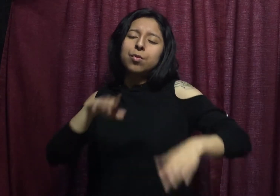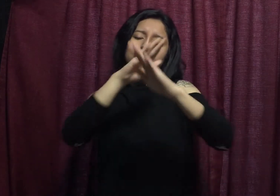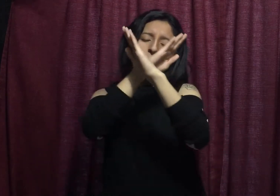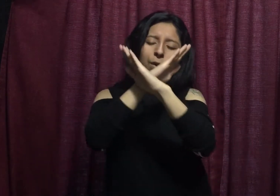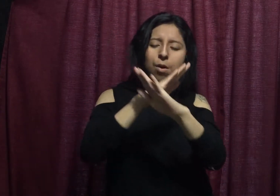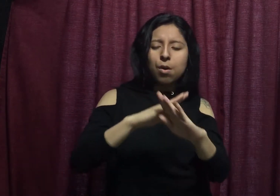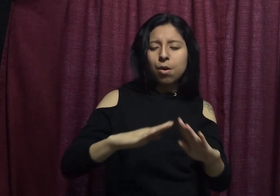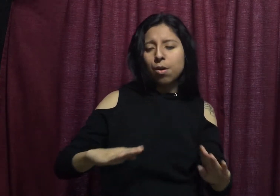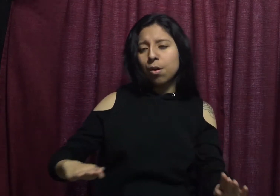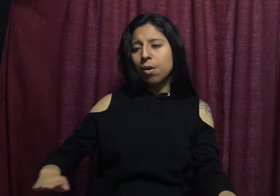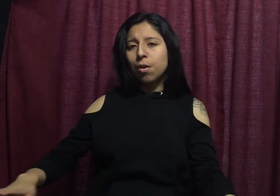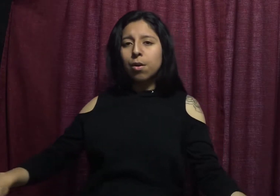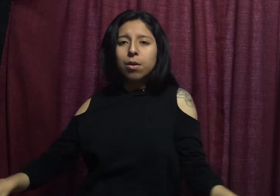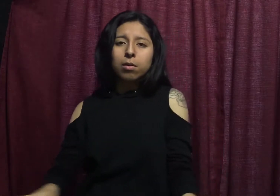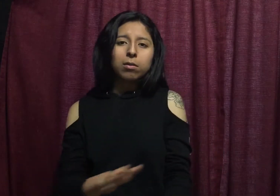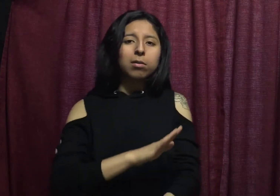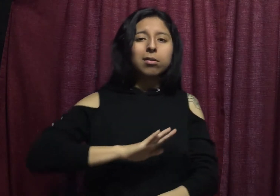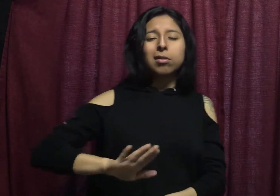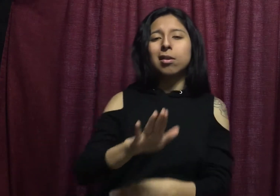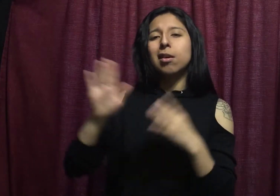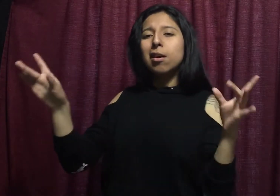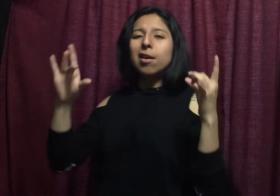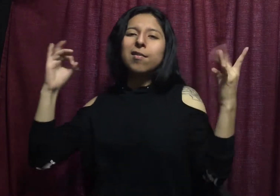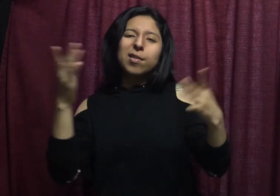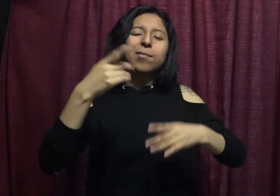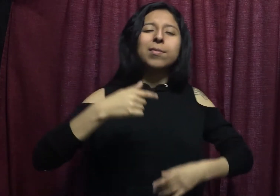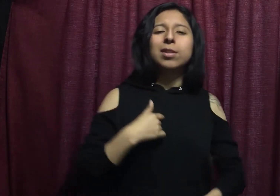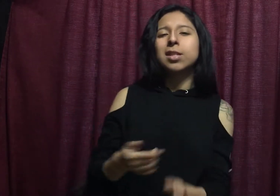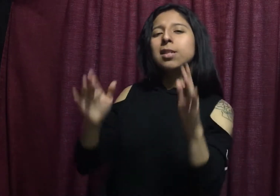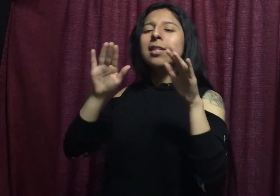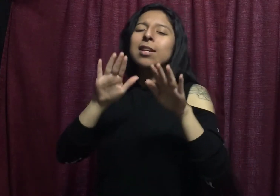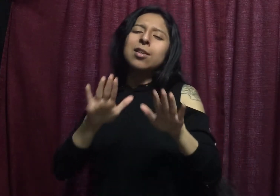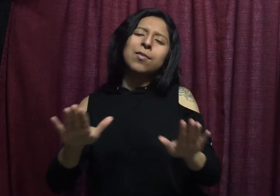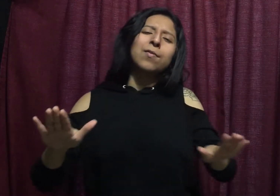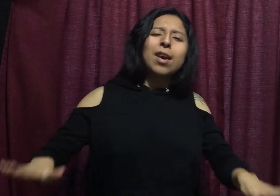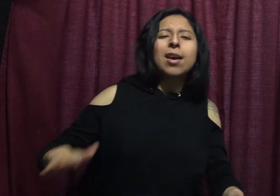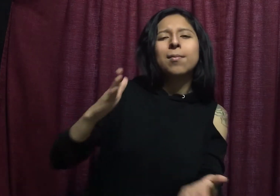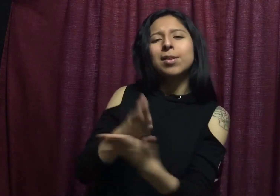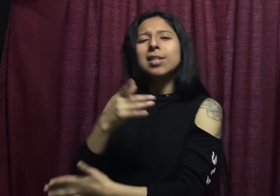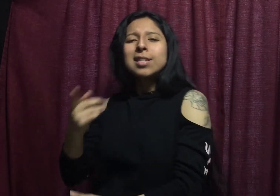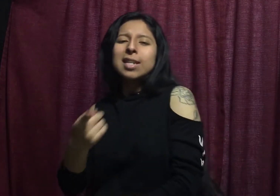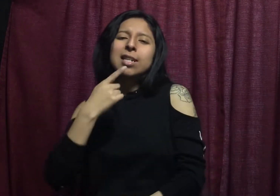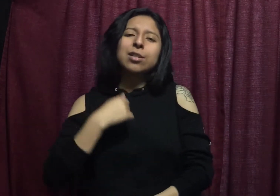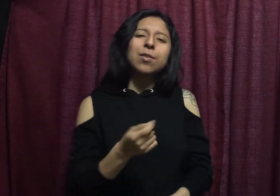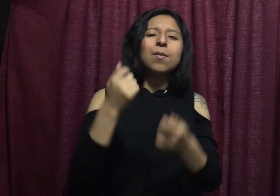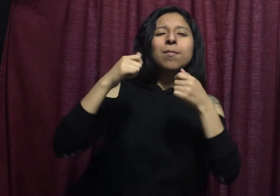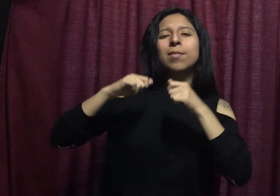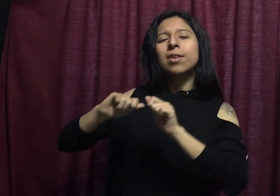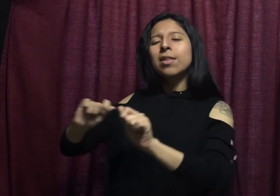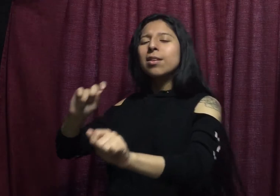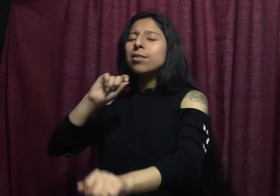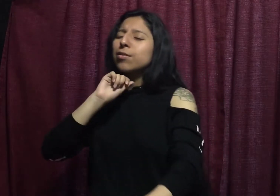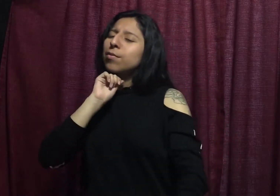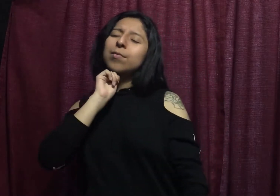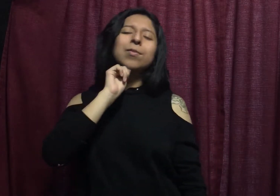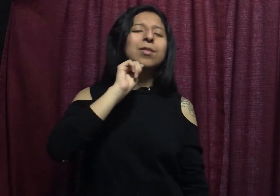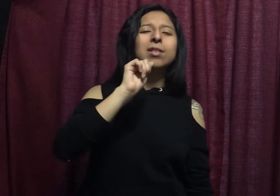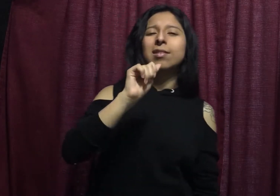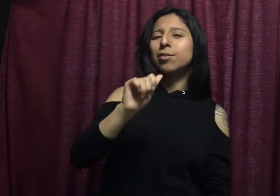long I found peace in your voice Can't show me there's no point in